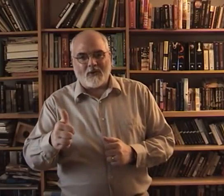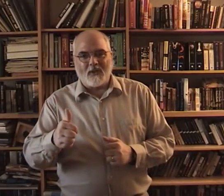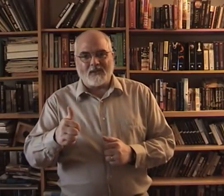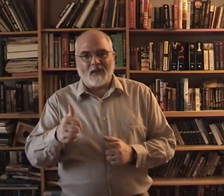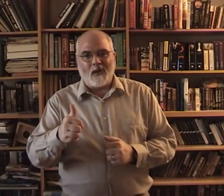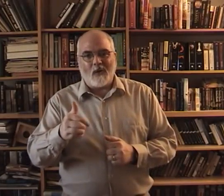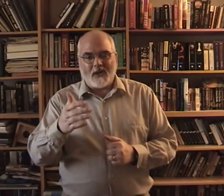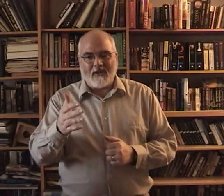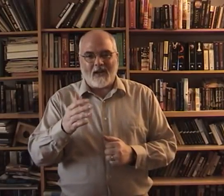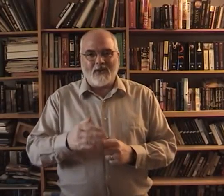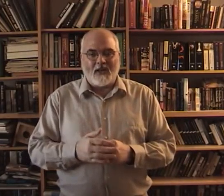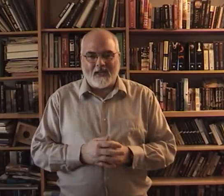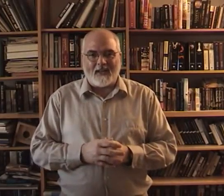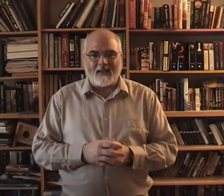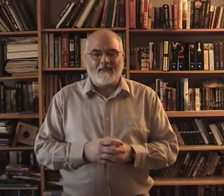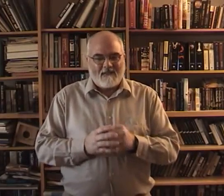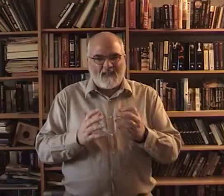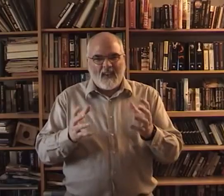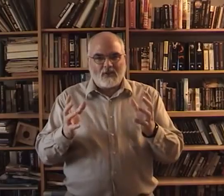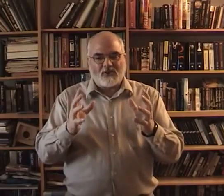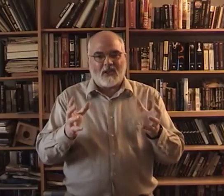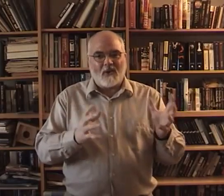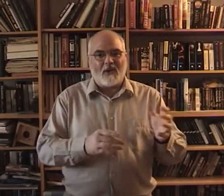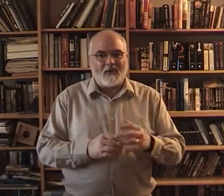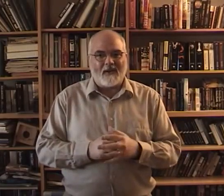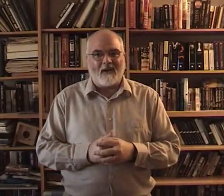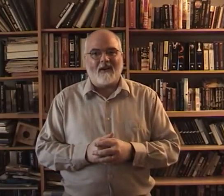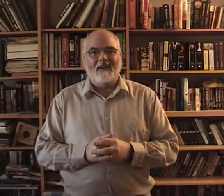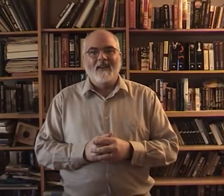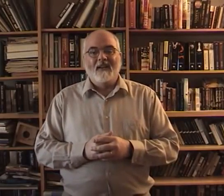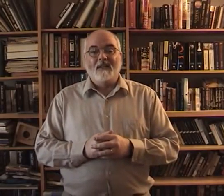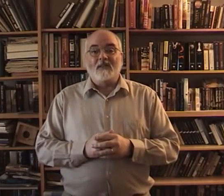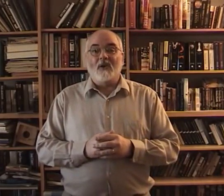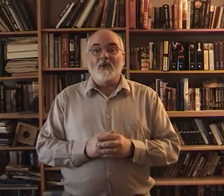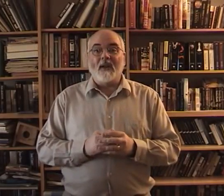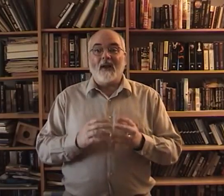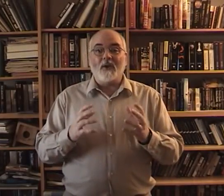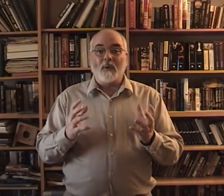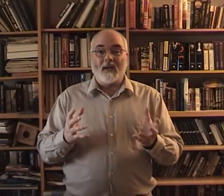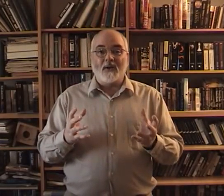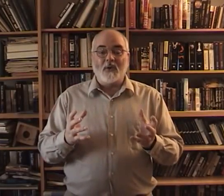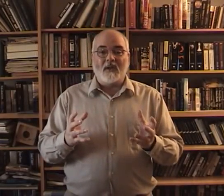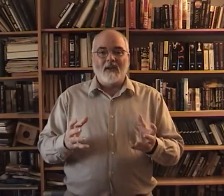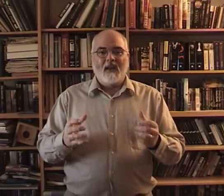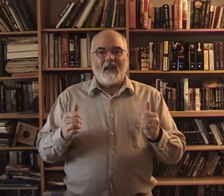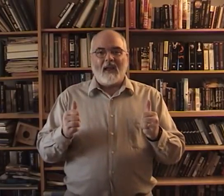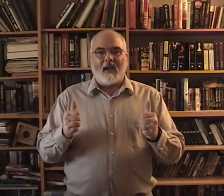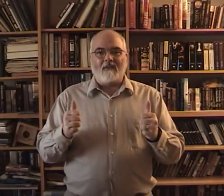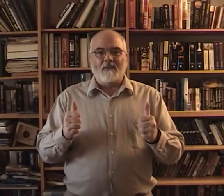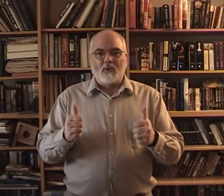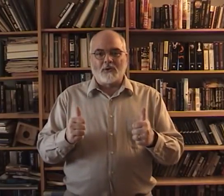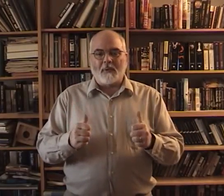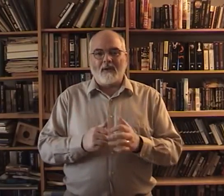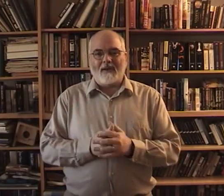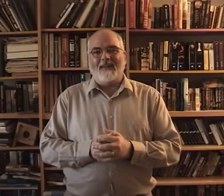through it slow and you've gotten good at it it feels slow to you there so now you're ready to do it at full speed ahead